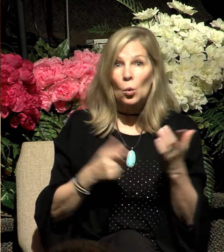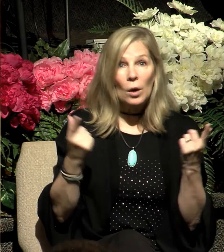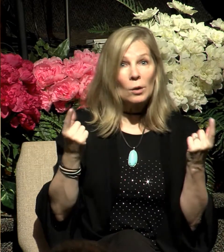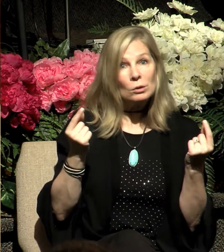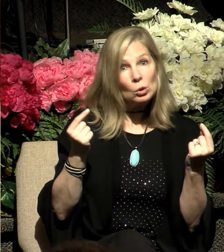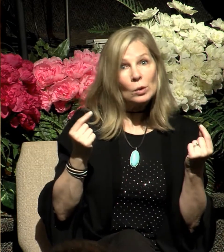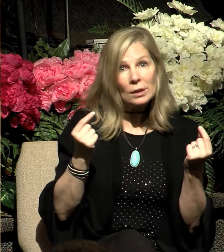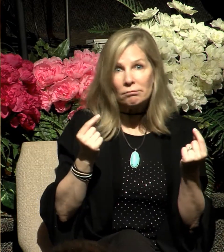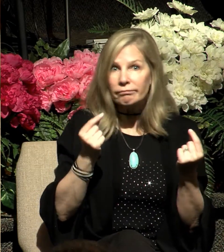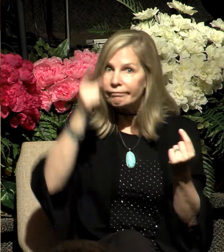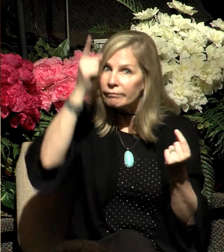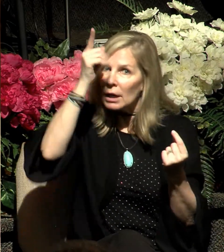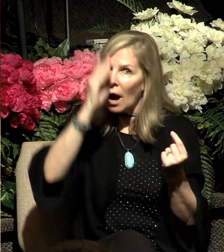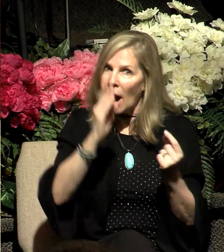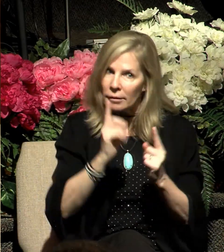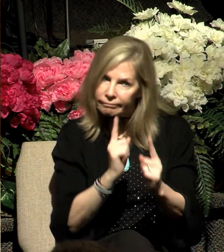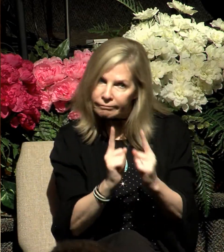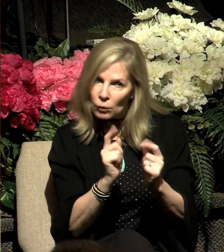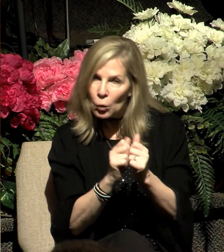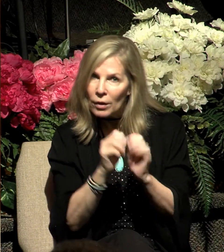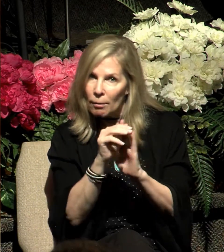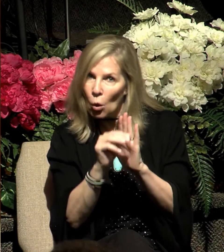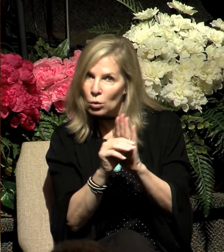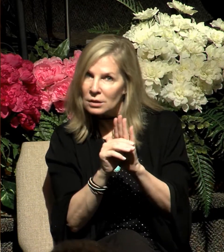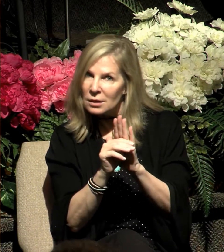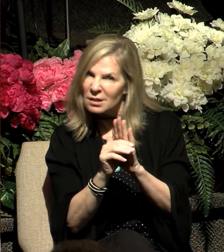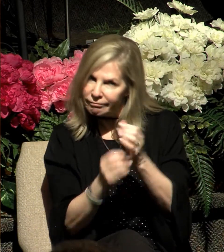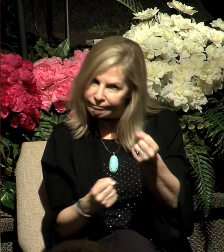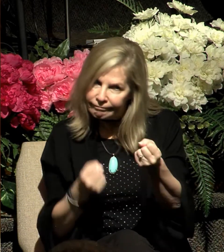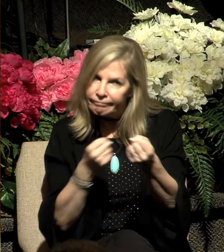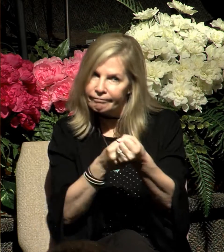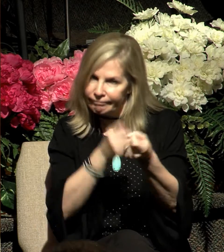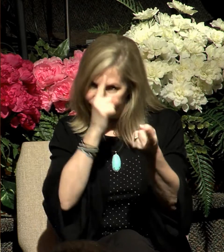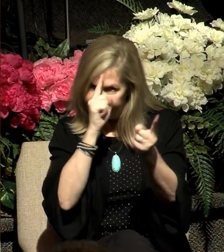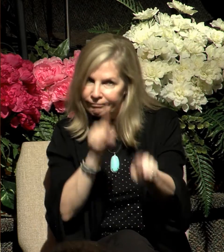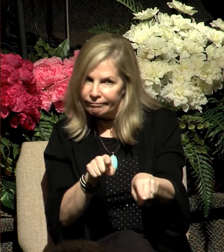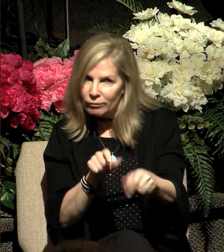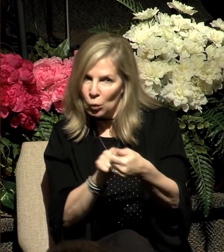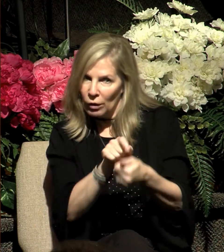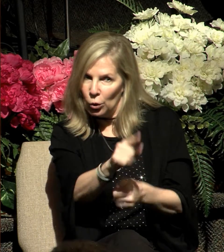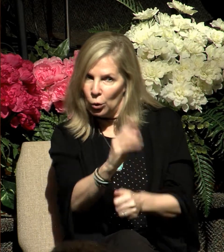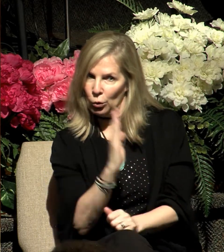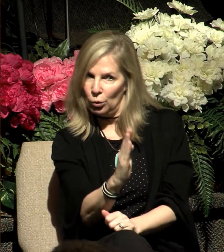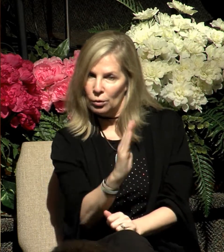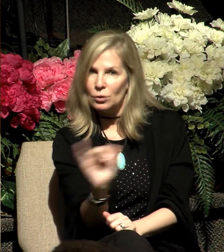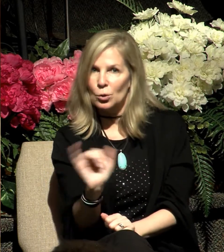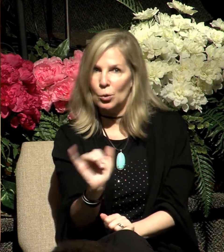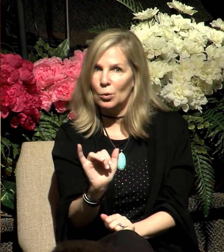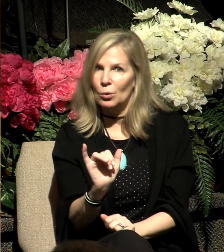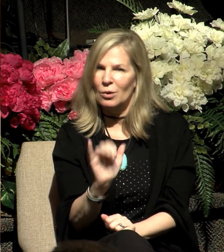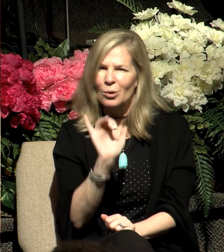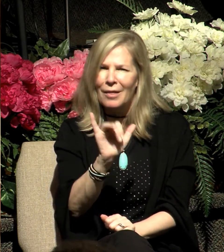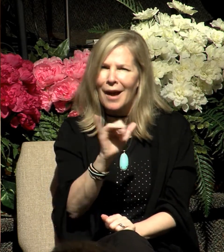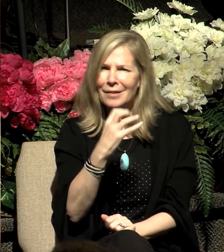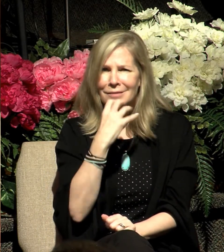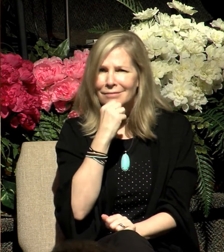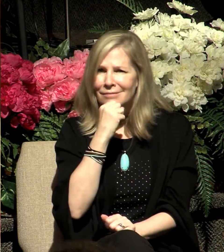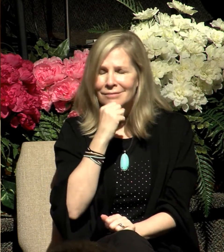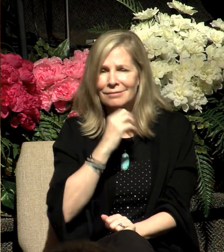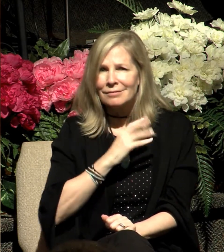to Moses is reaffirming that covenant with him. So this is a solemn moment in